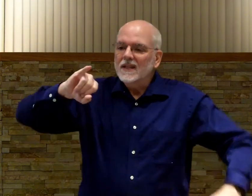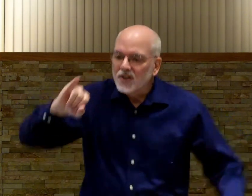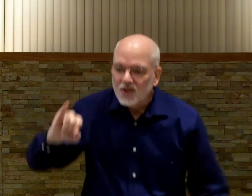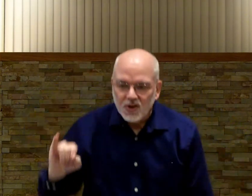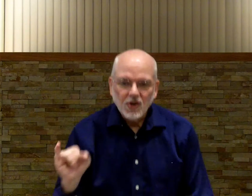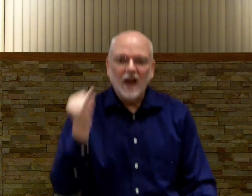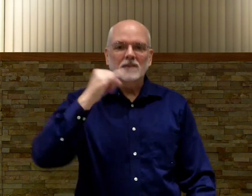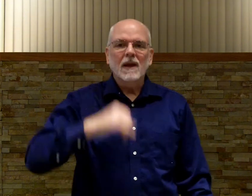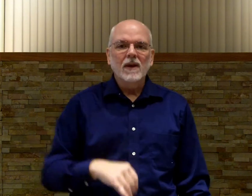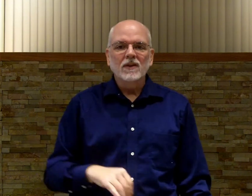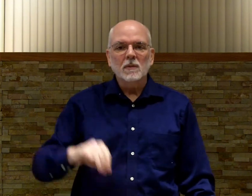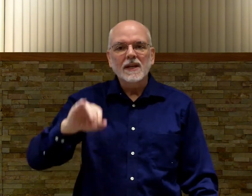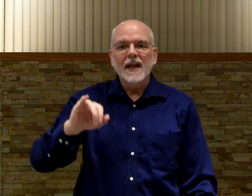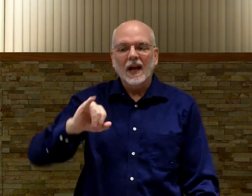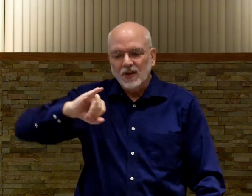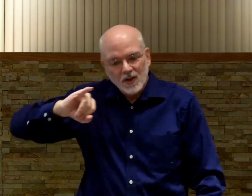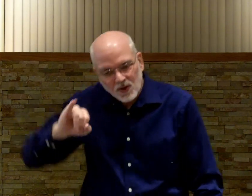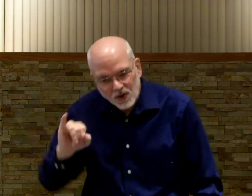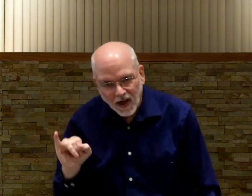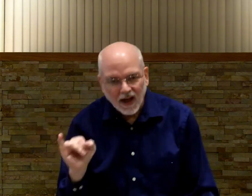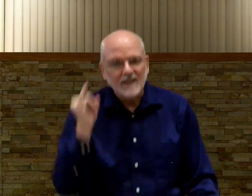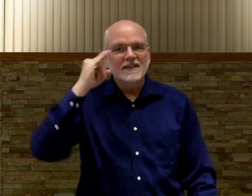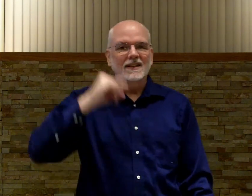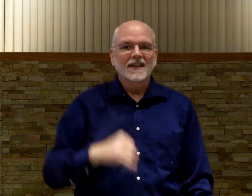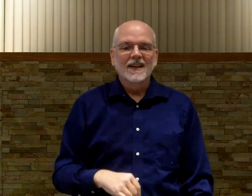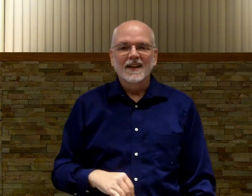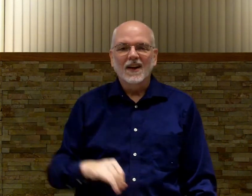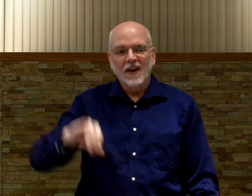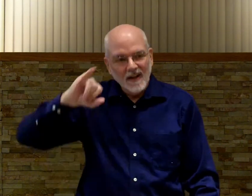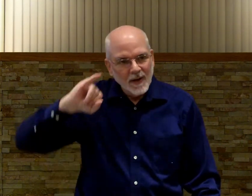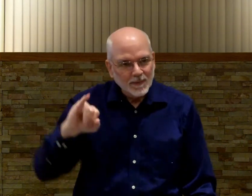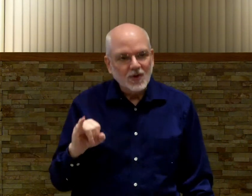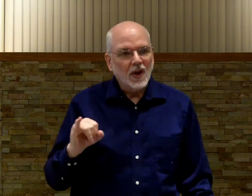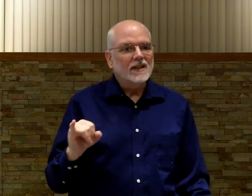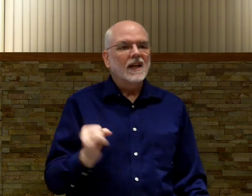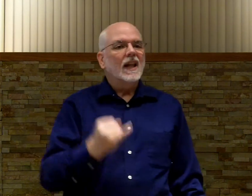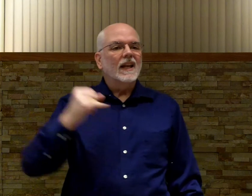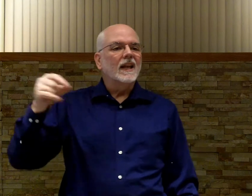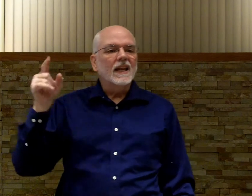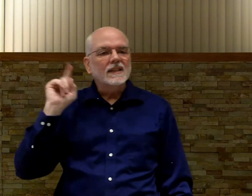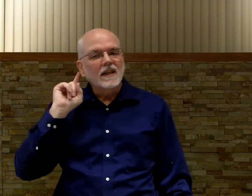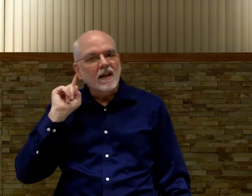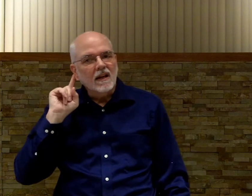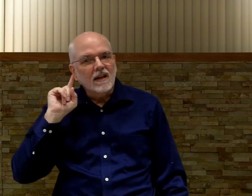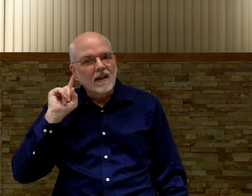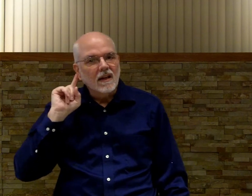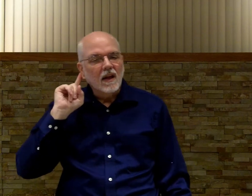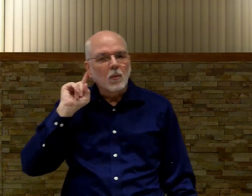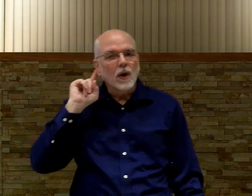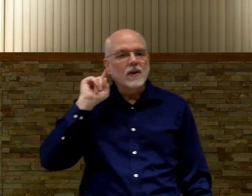It's just. Maybe even some knee action. Just. All right. Just. Listening. Point